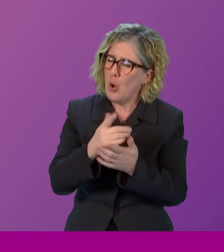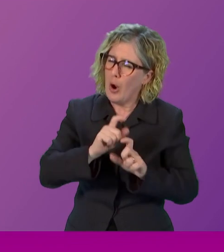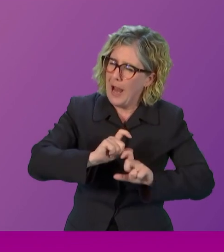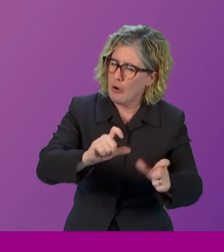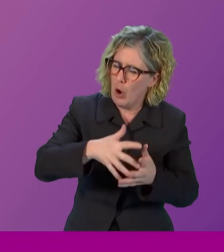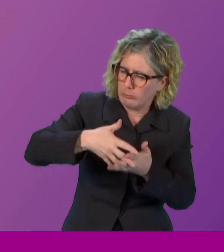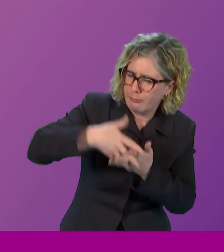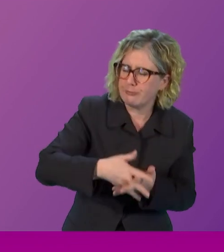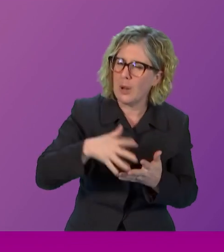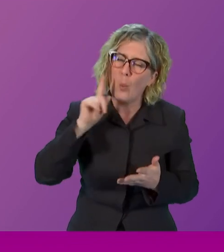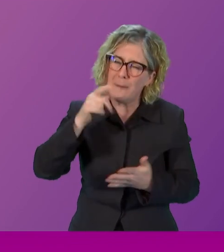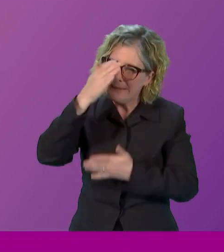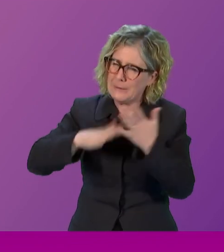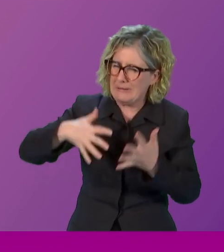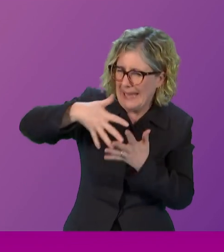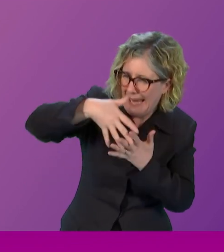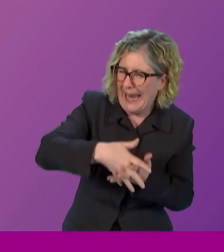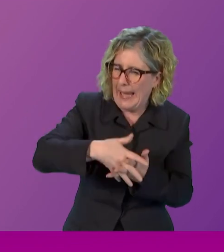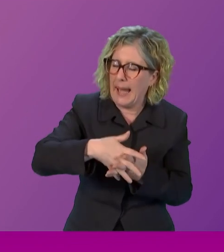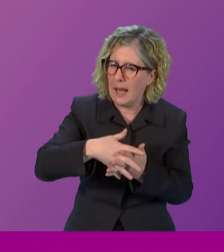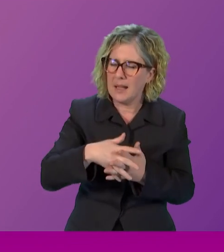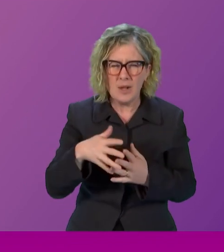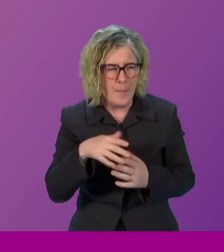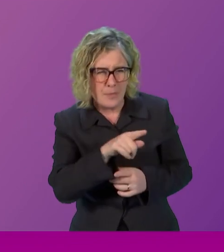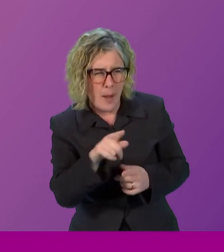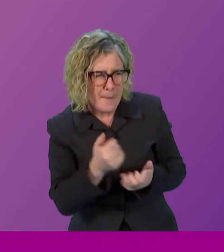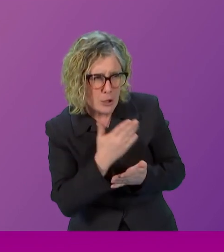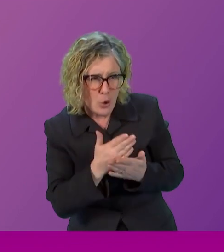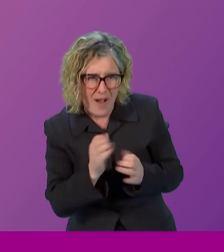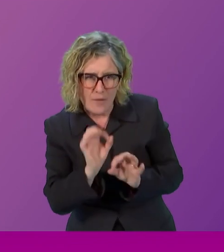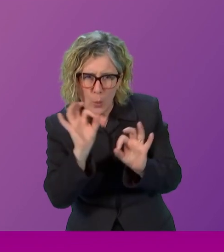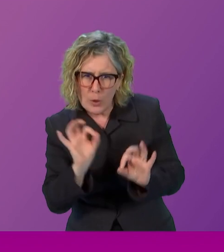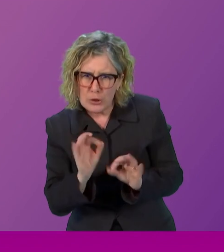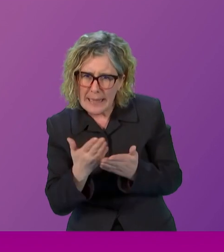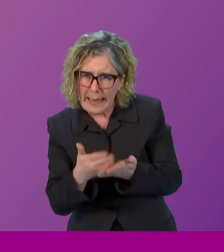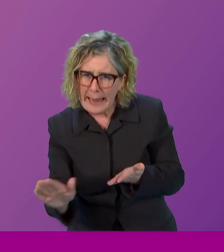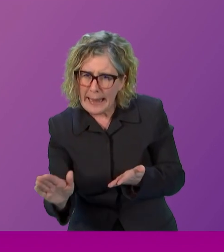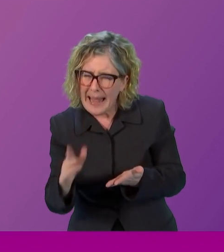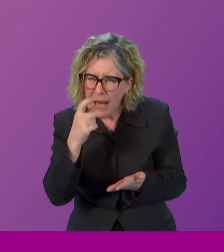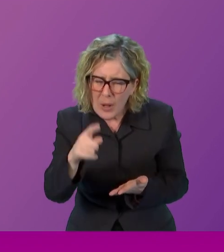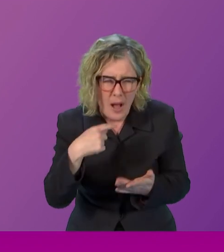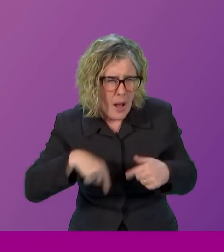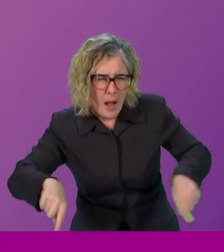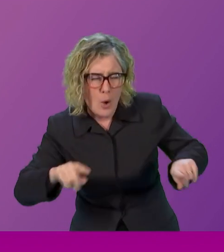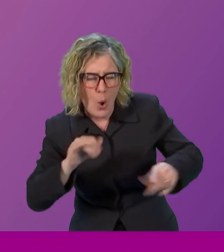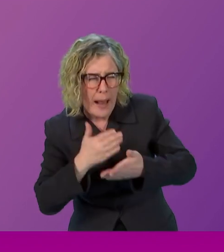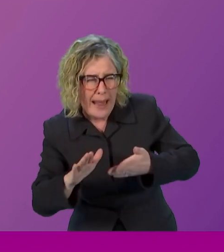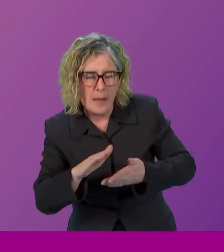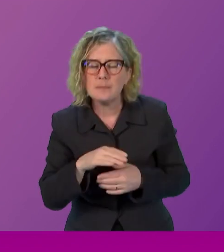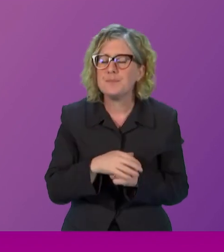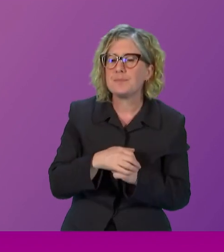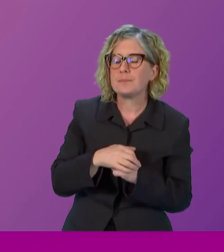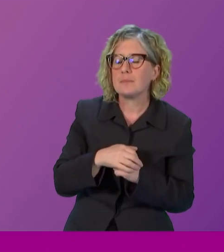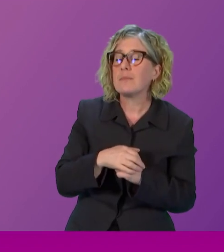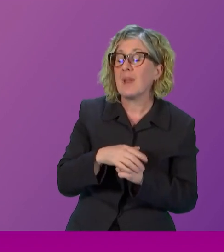Okay, so that is a question. Sorry, I'm not sure if it was wholly clear down here. So would you just like to repeat that? Thank you. Yep. So the